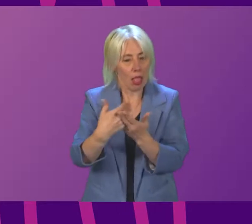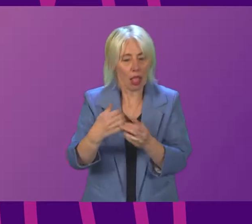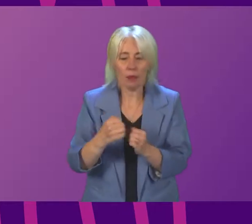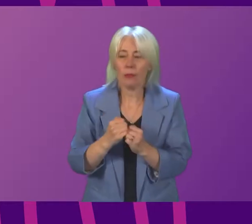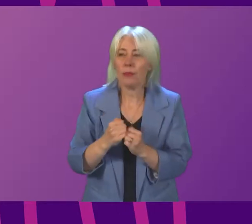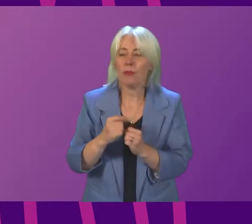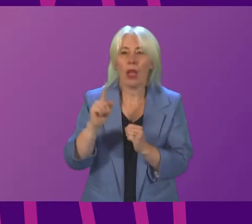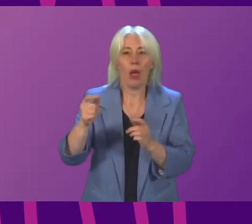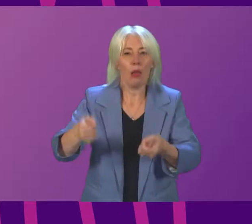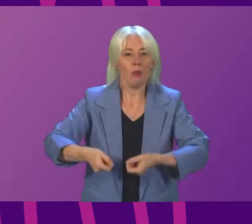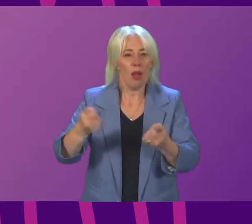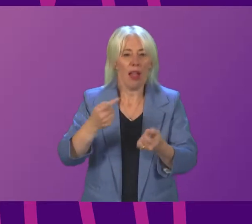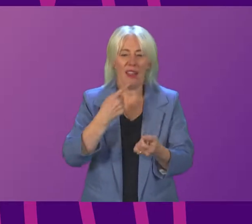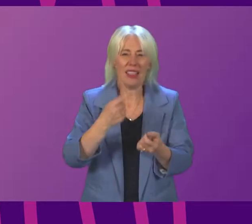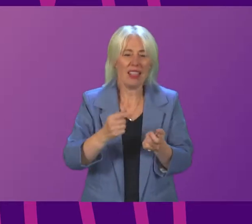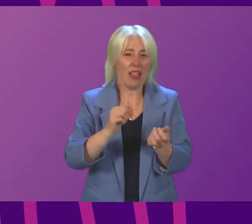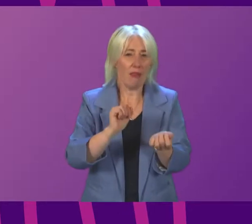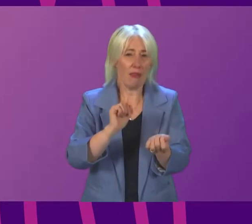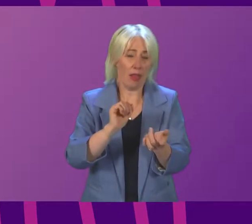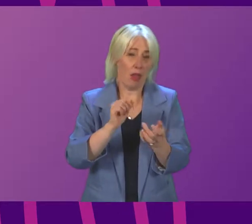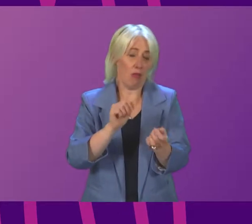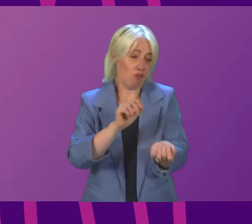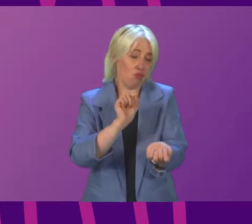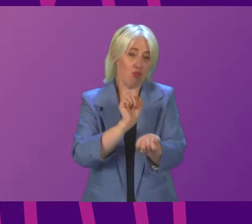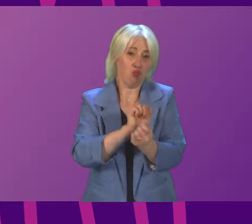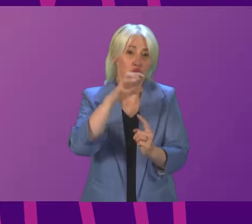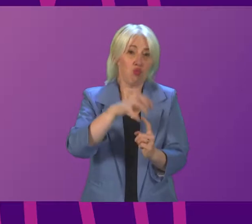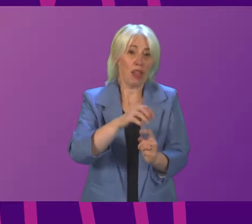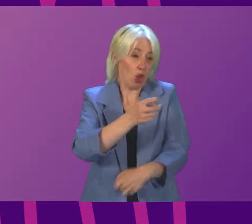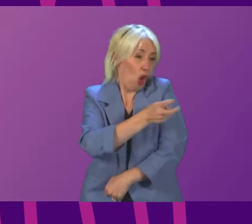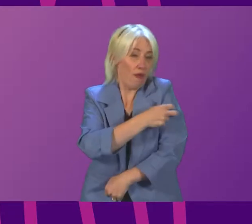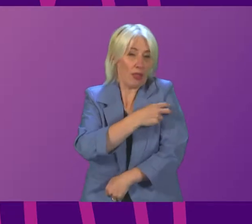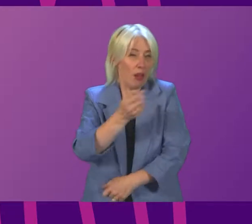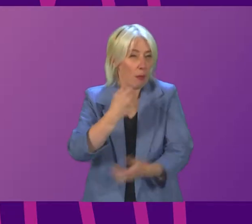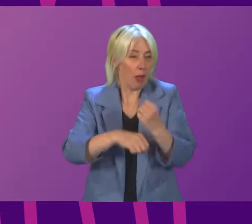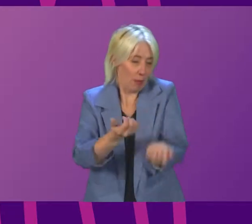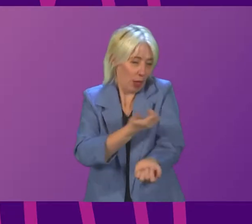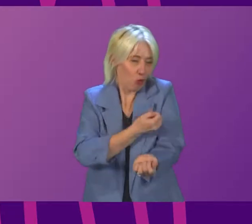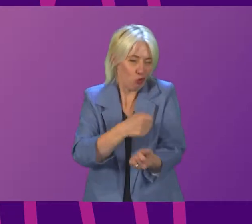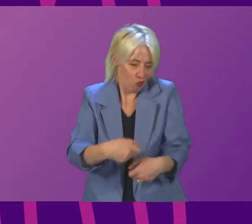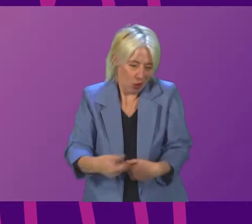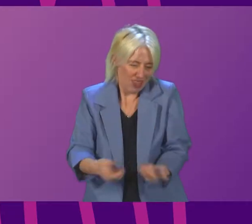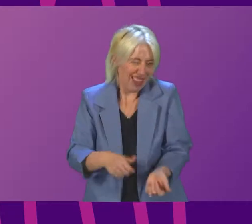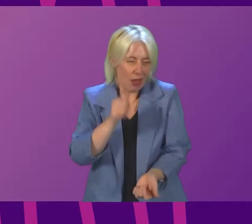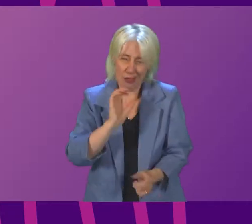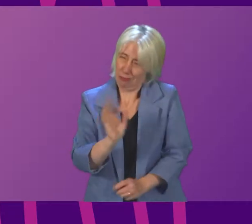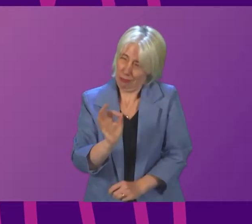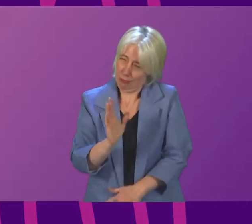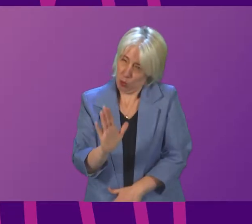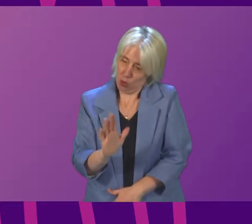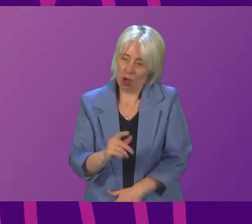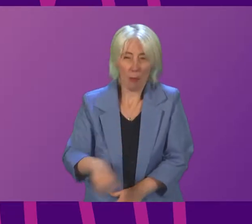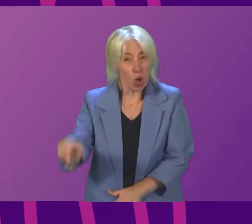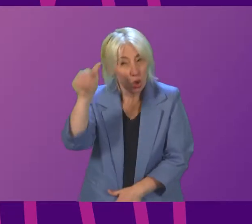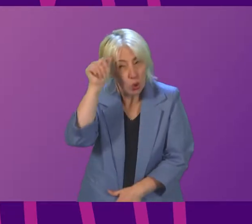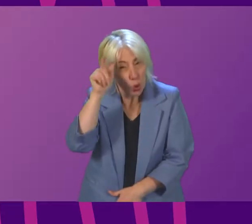do not think it is right to call prison officers drug dealers, even to try and make a political point in my view. However, it is a serious issue. It is one that he knows,